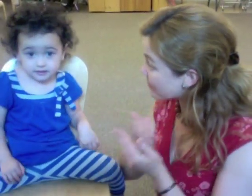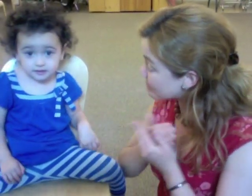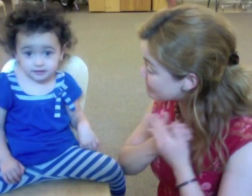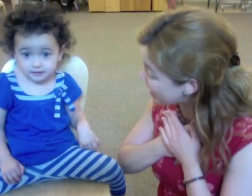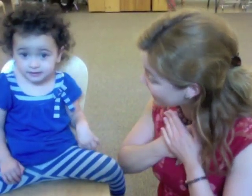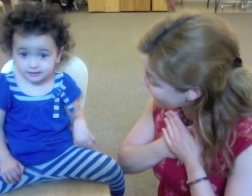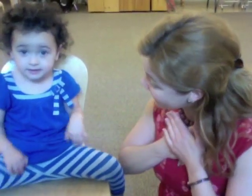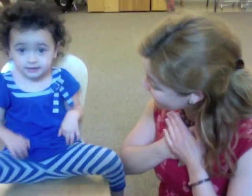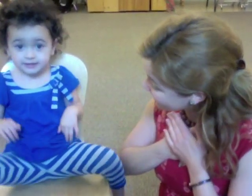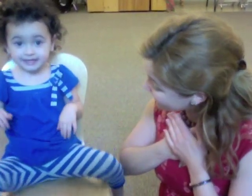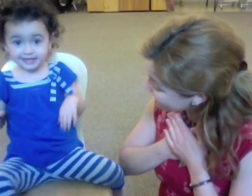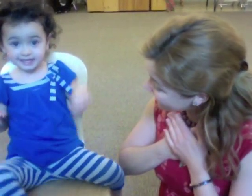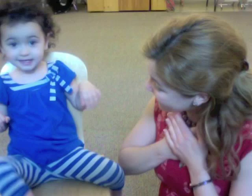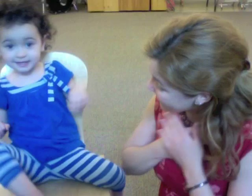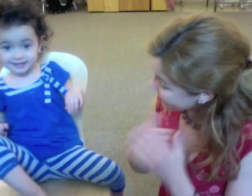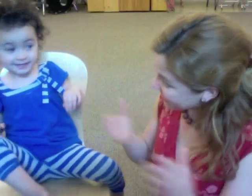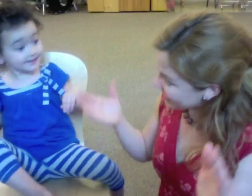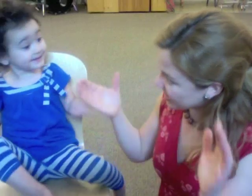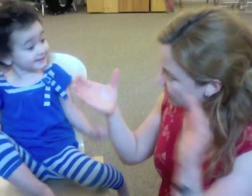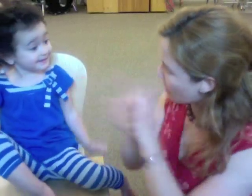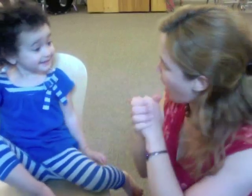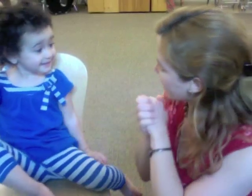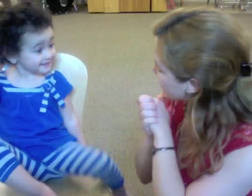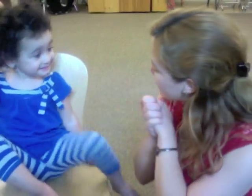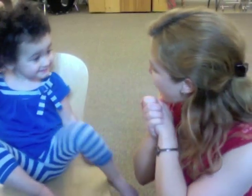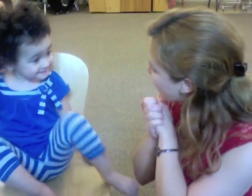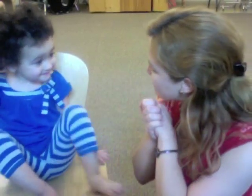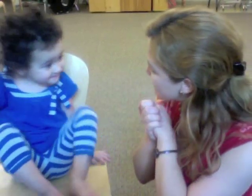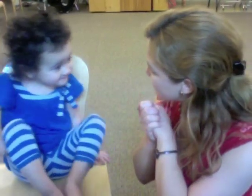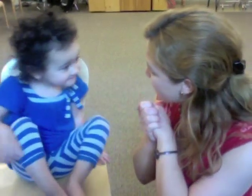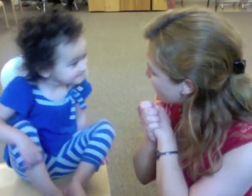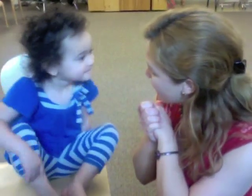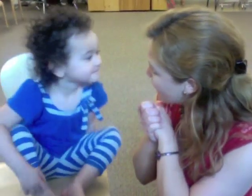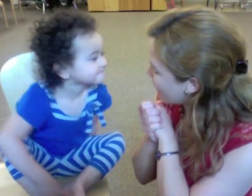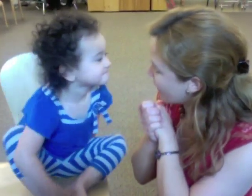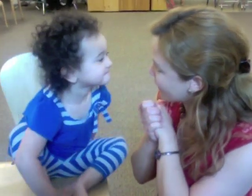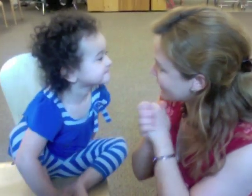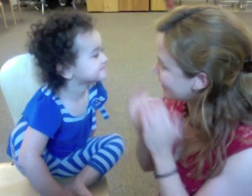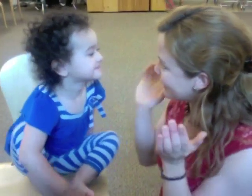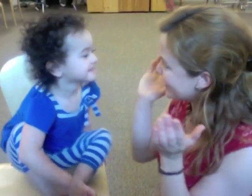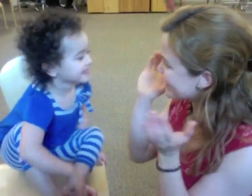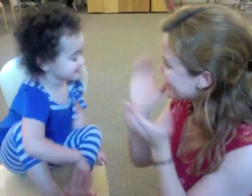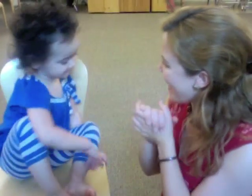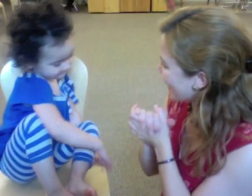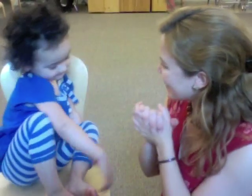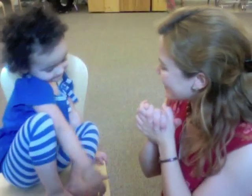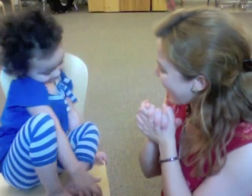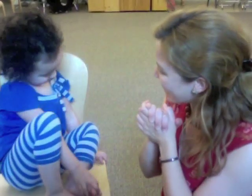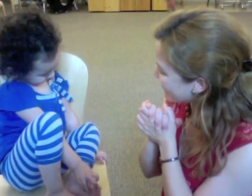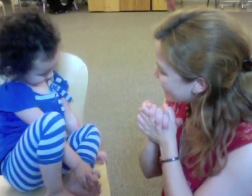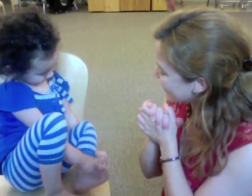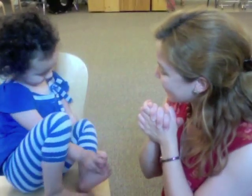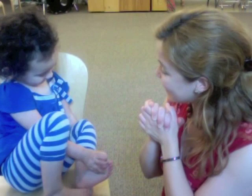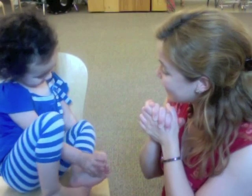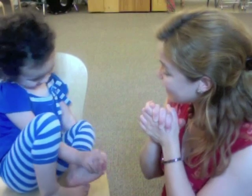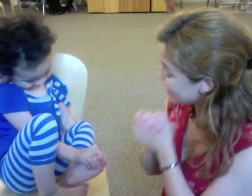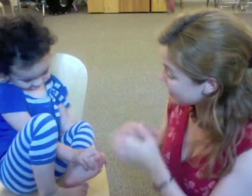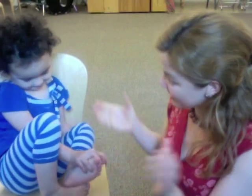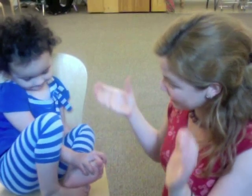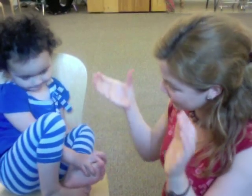me. He caught that minnow. He caught that flea. He